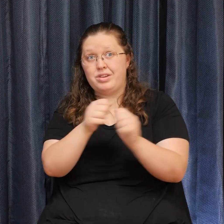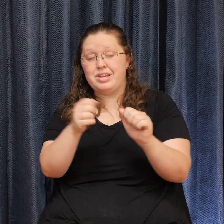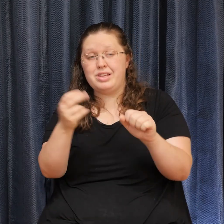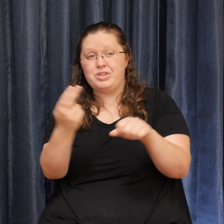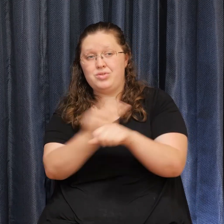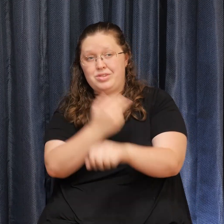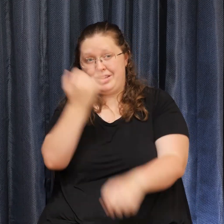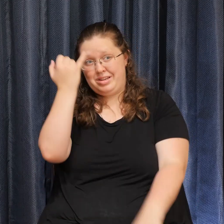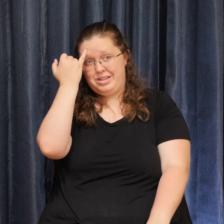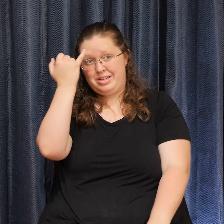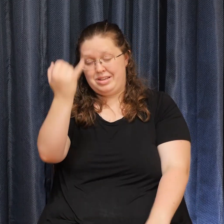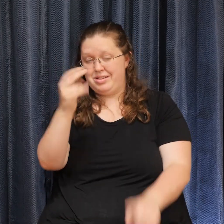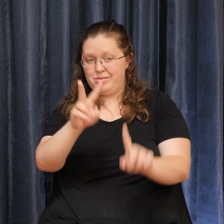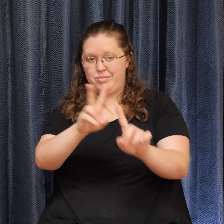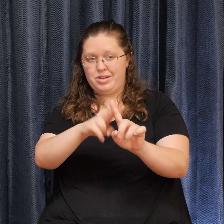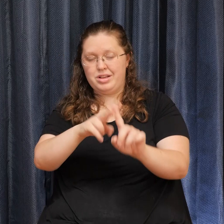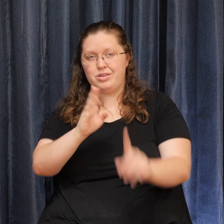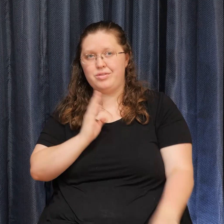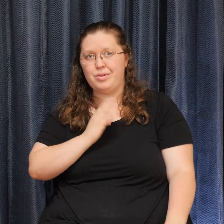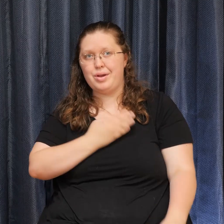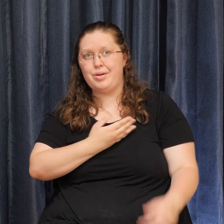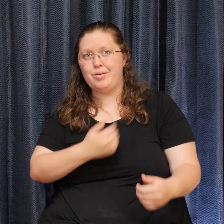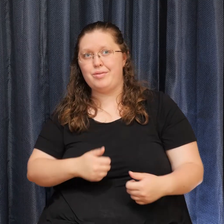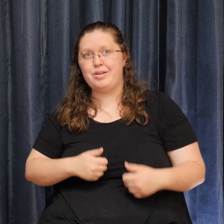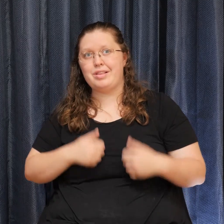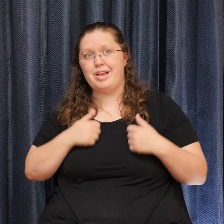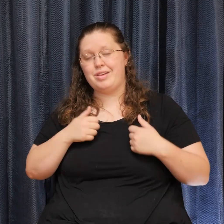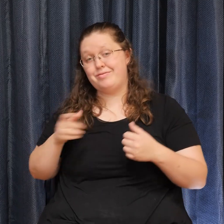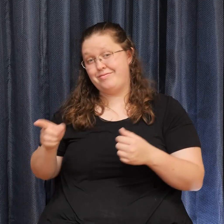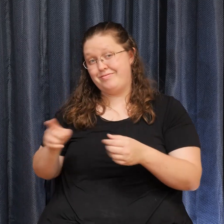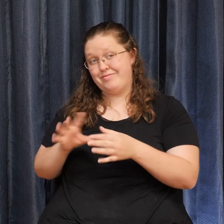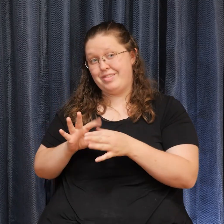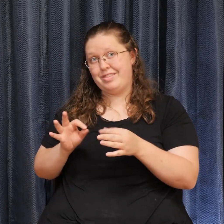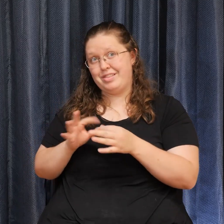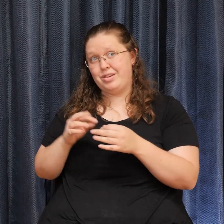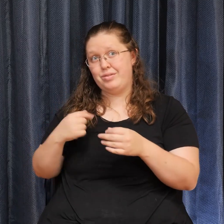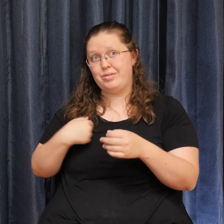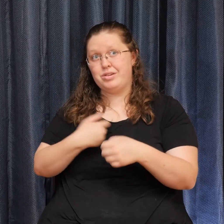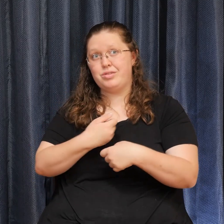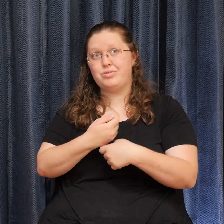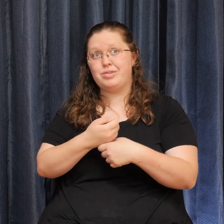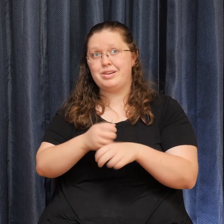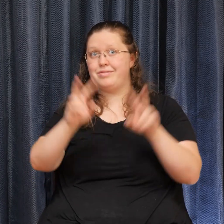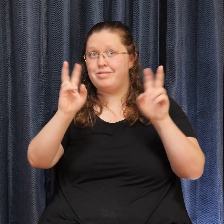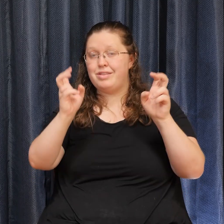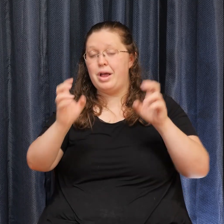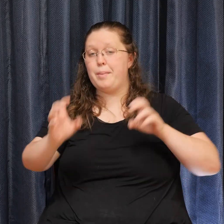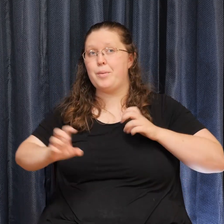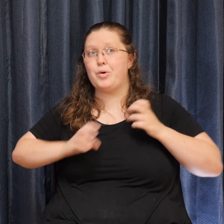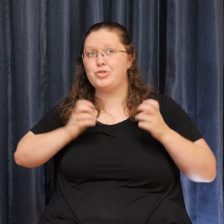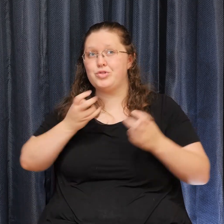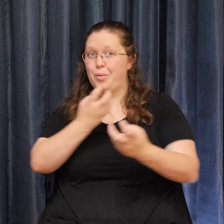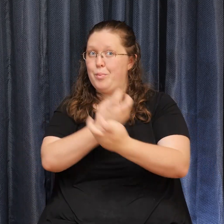lives He says Is we create a lot Of emotional poison Just by making assumptions And taking it personally